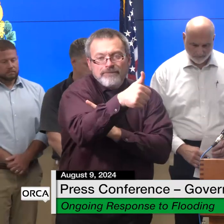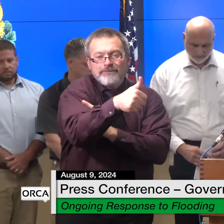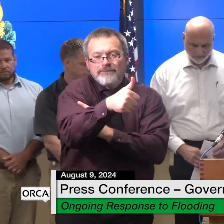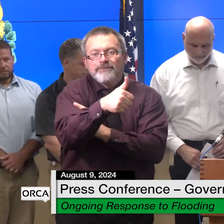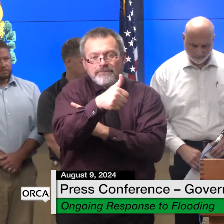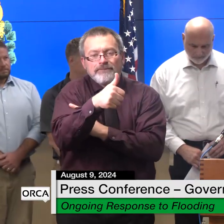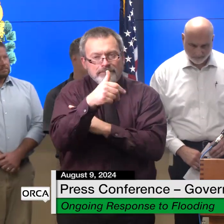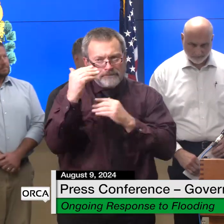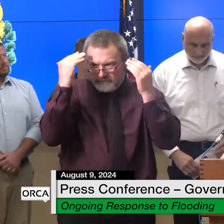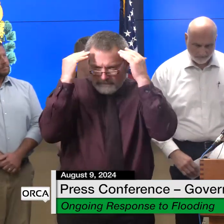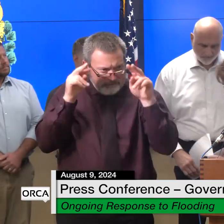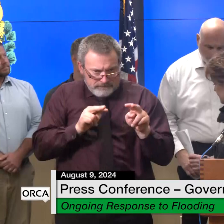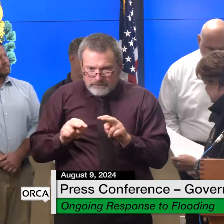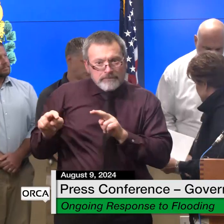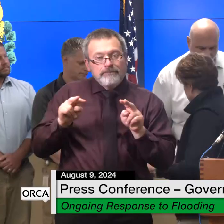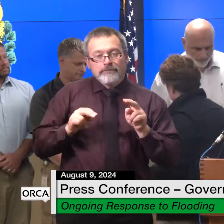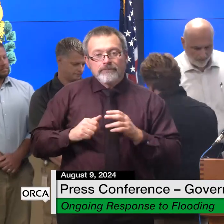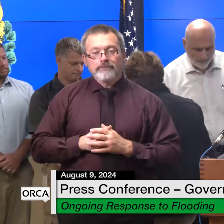agency of transportation